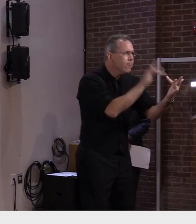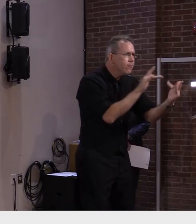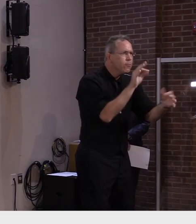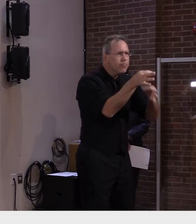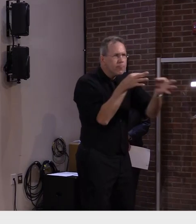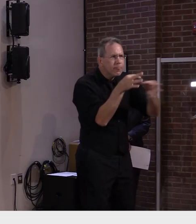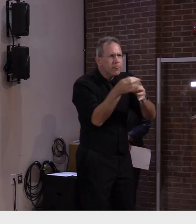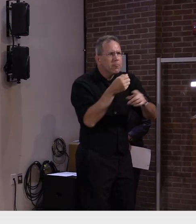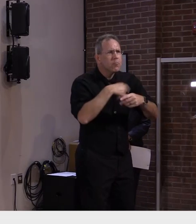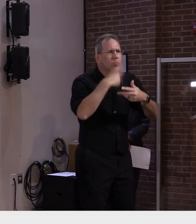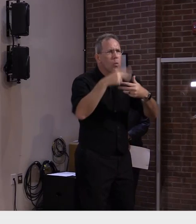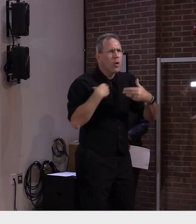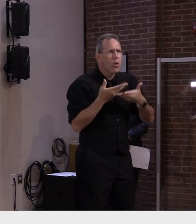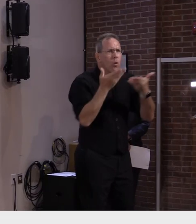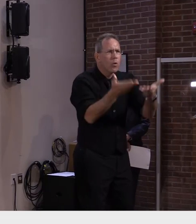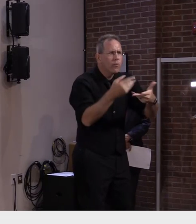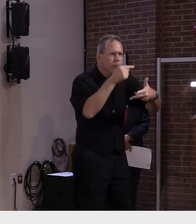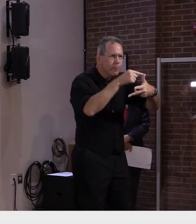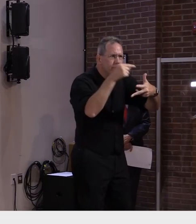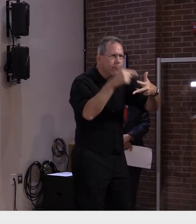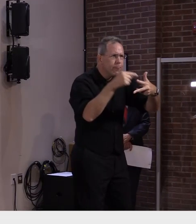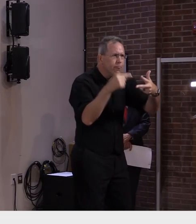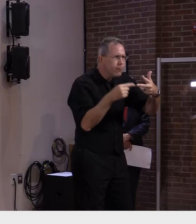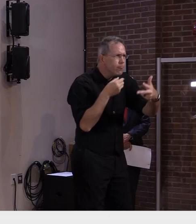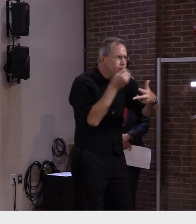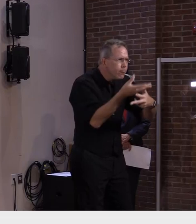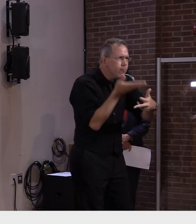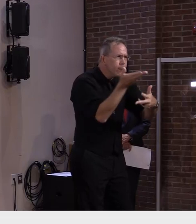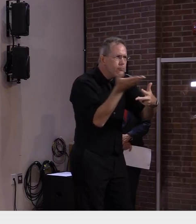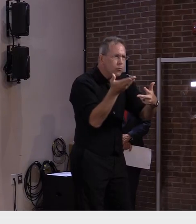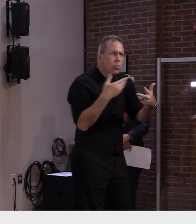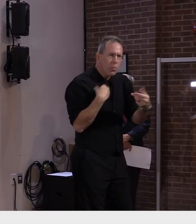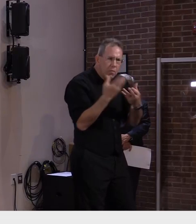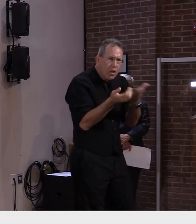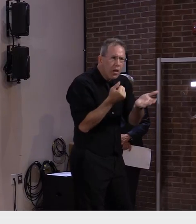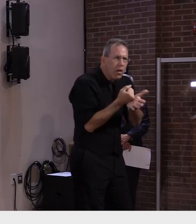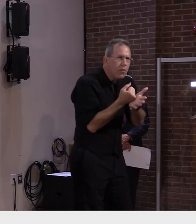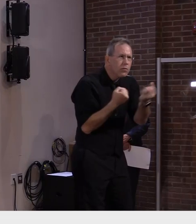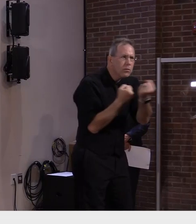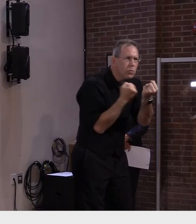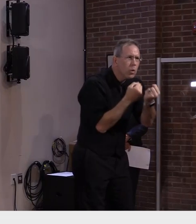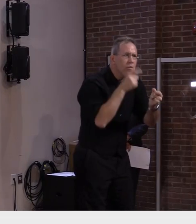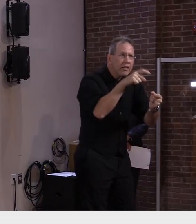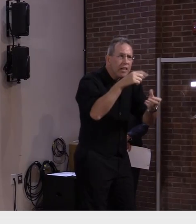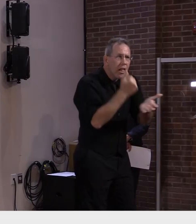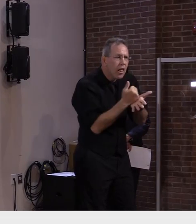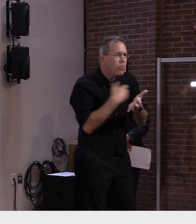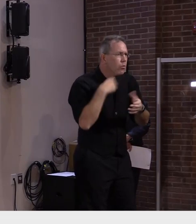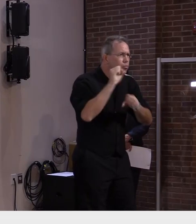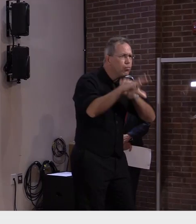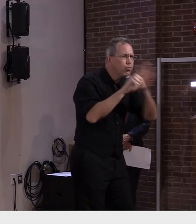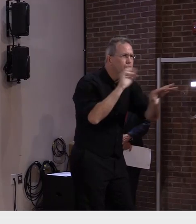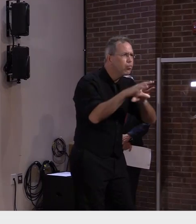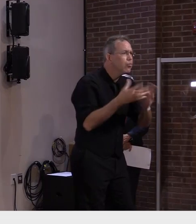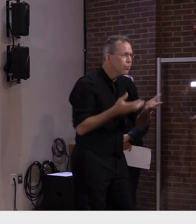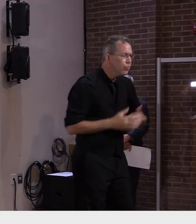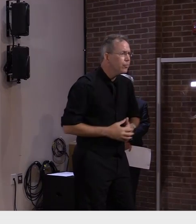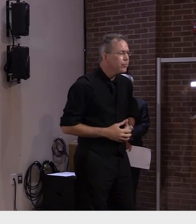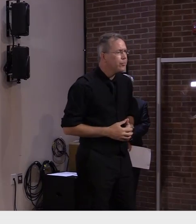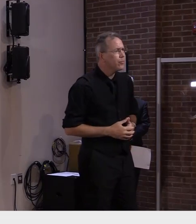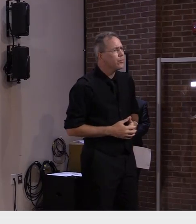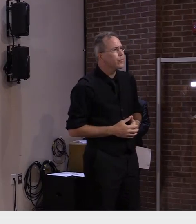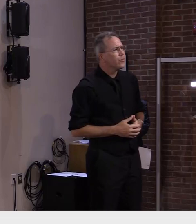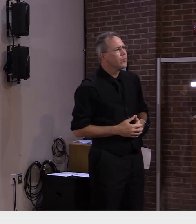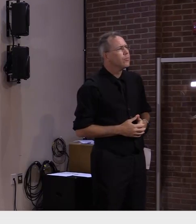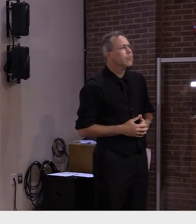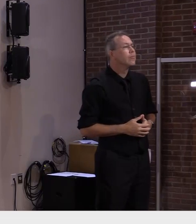aware of the free workforce support services the department offers we know the longer an individual is out of work the more